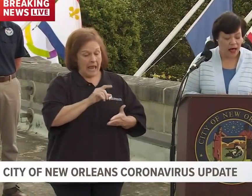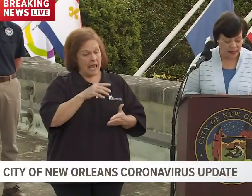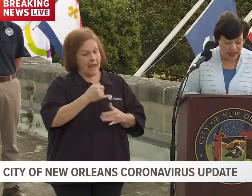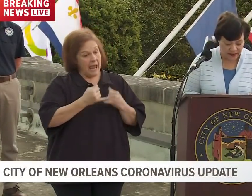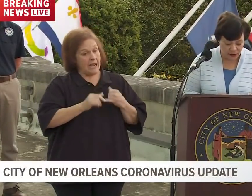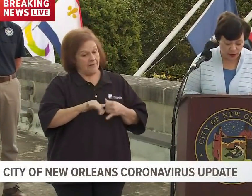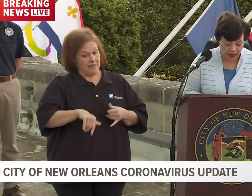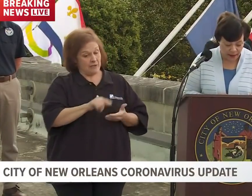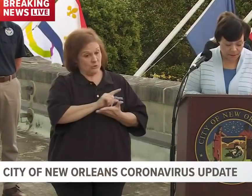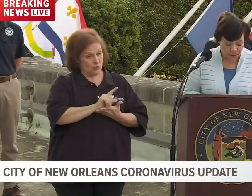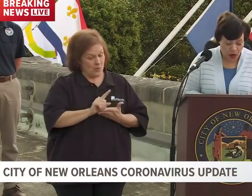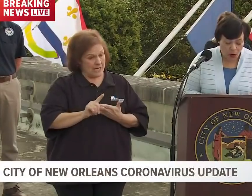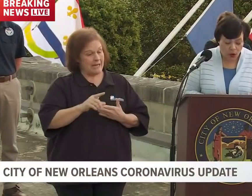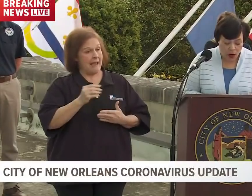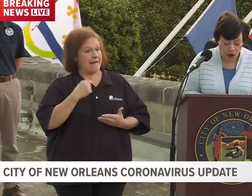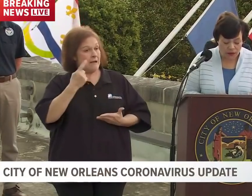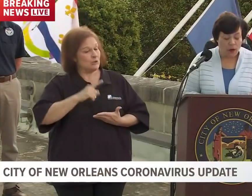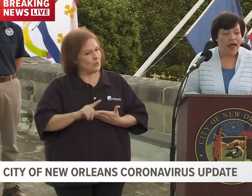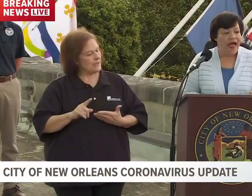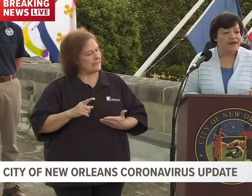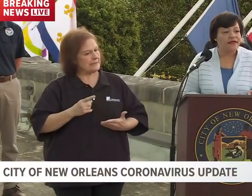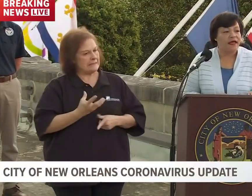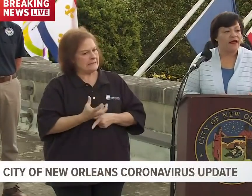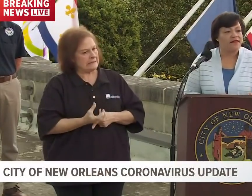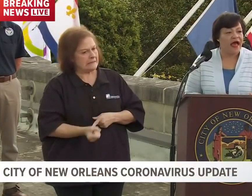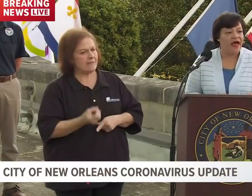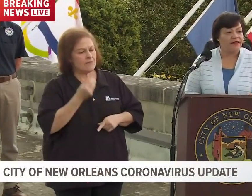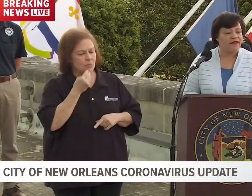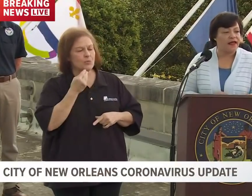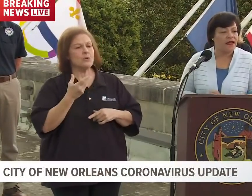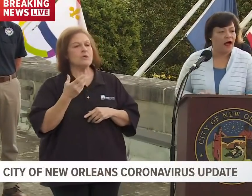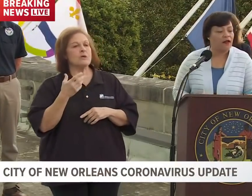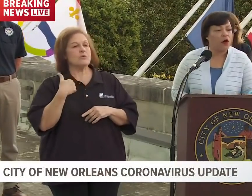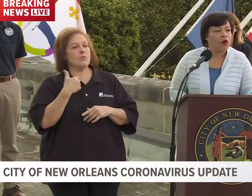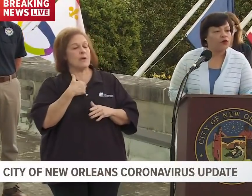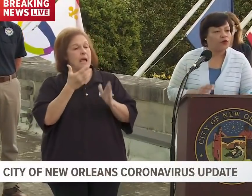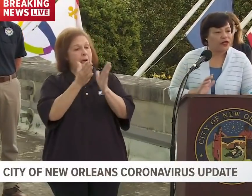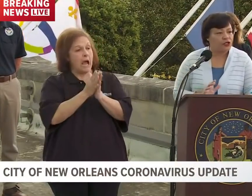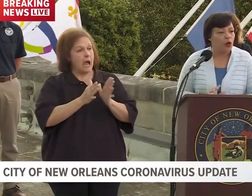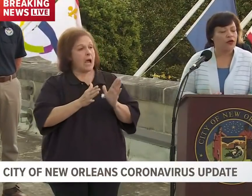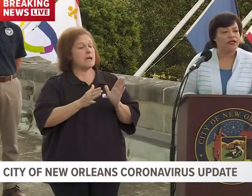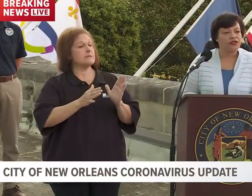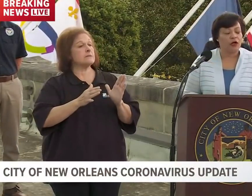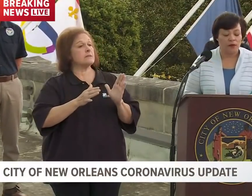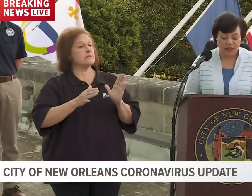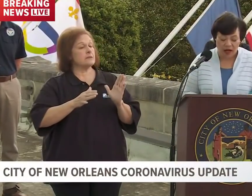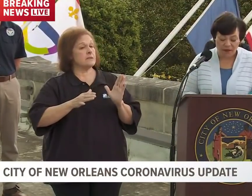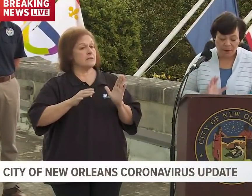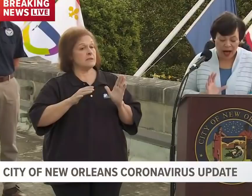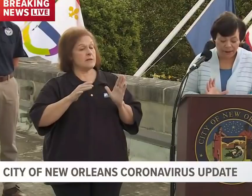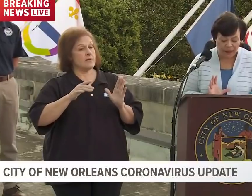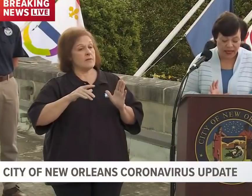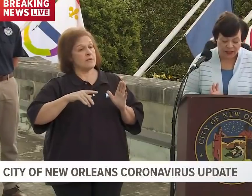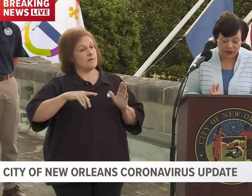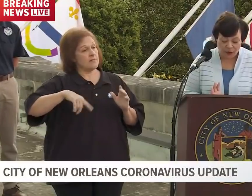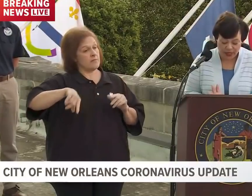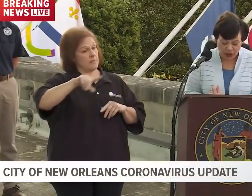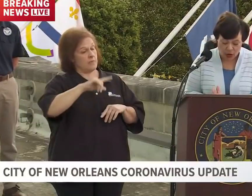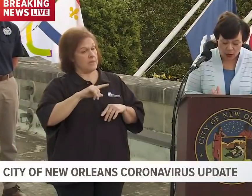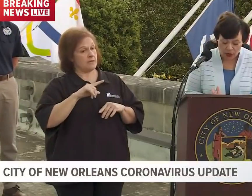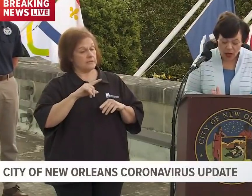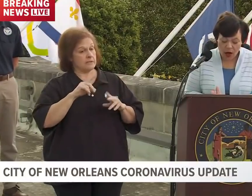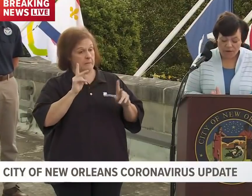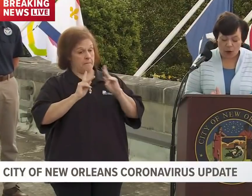next week. We're also asking that the local threshold in terms of the population